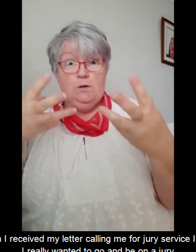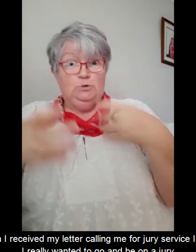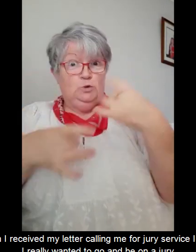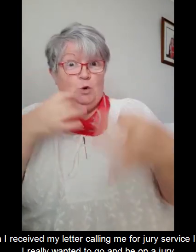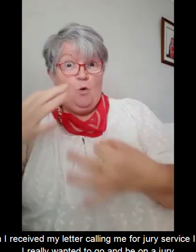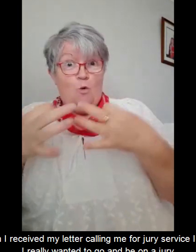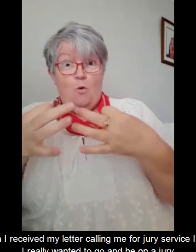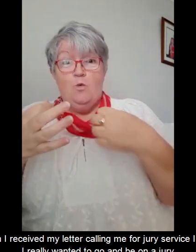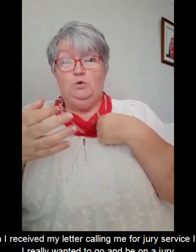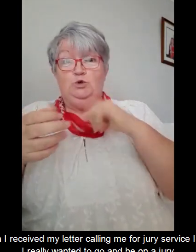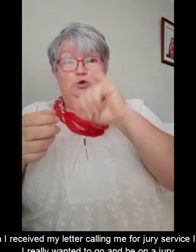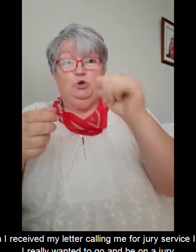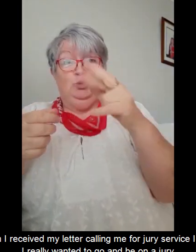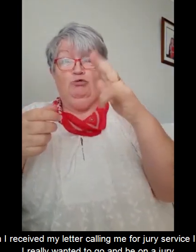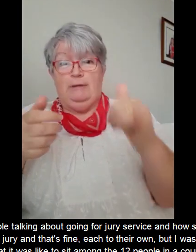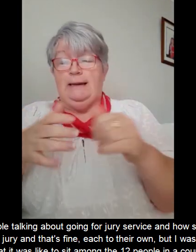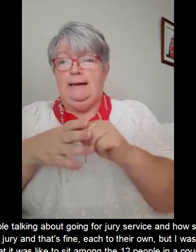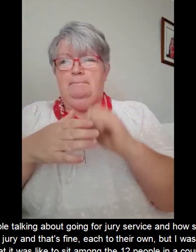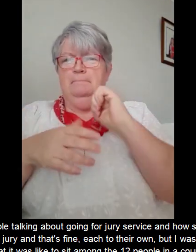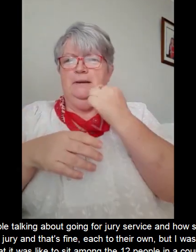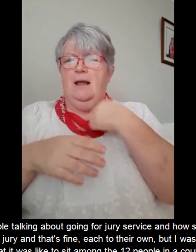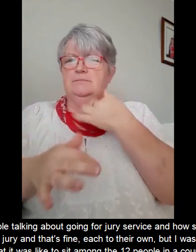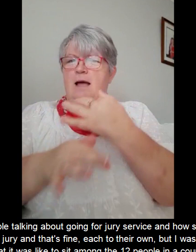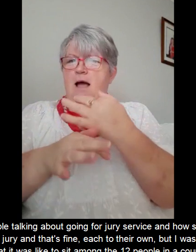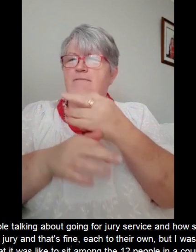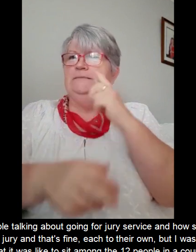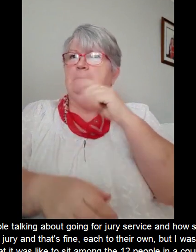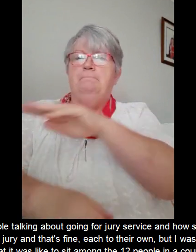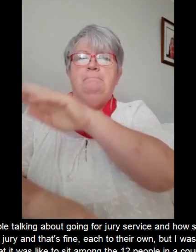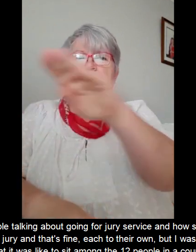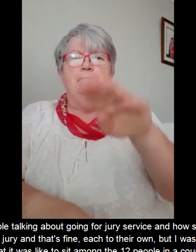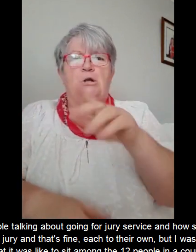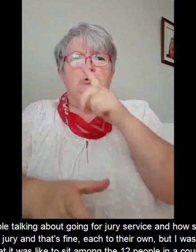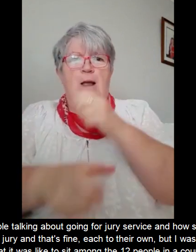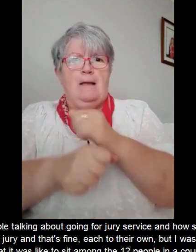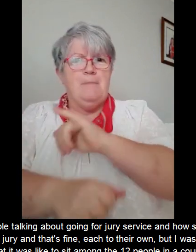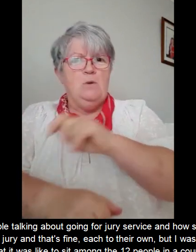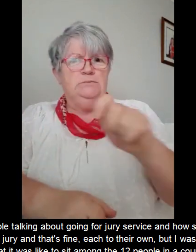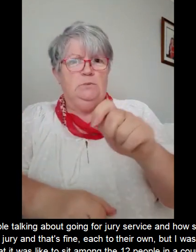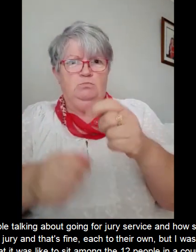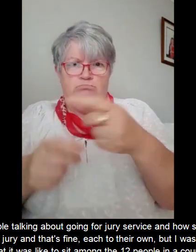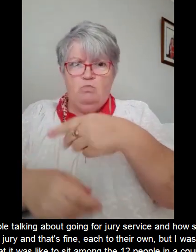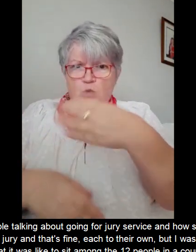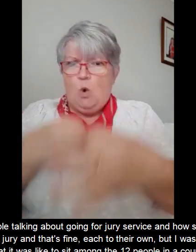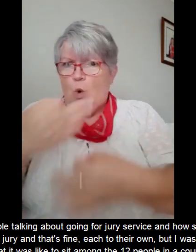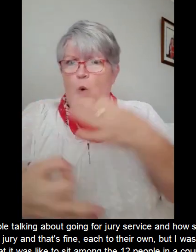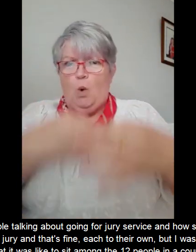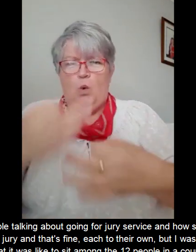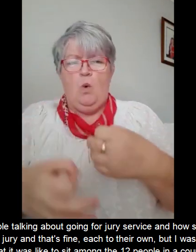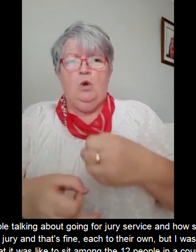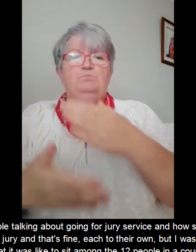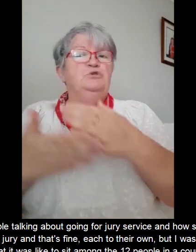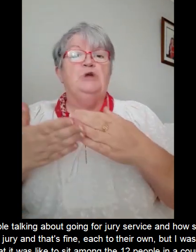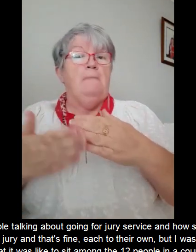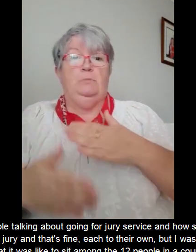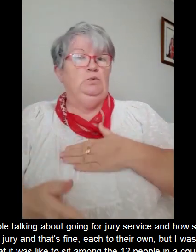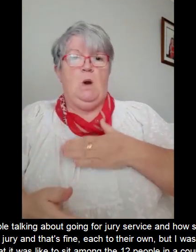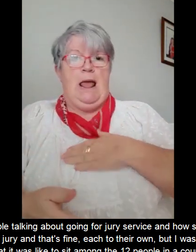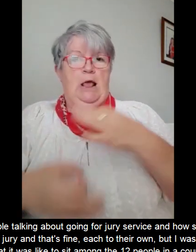be on a jury. I'd often seen people talking about going for jury service and you know how some people didn't want to go to